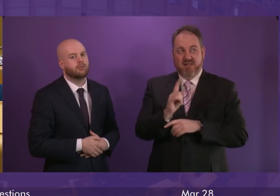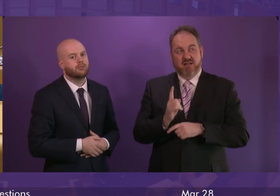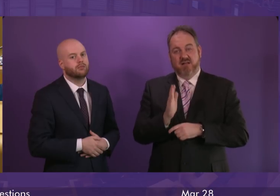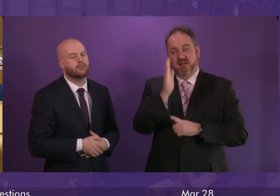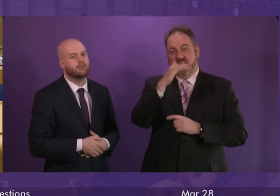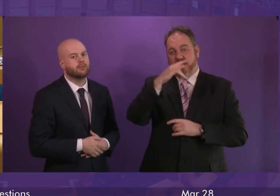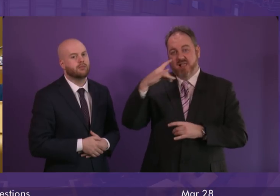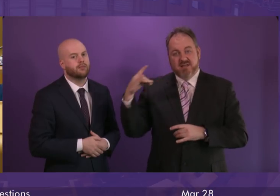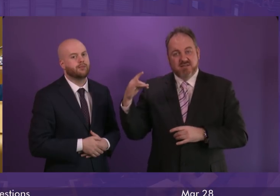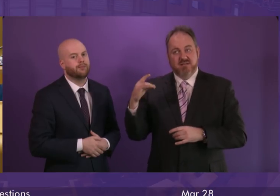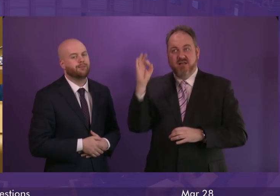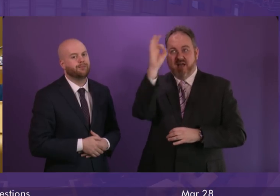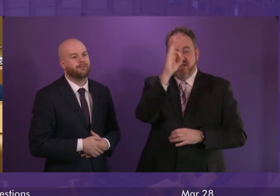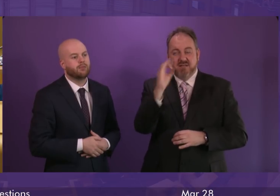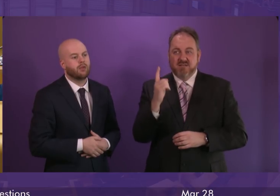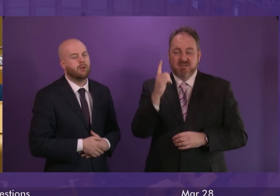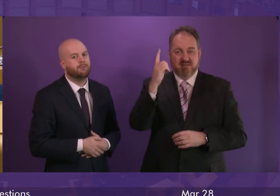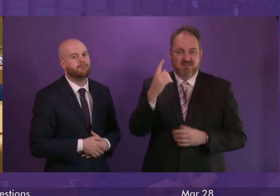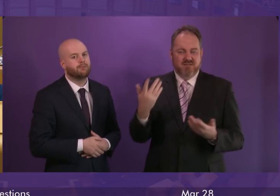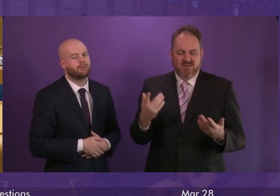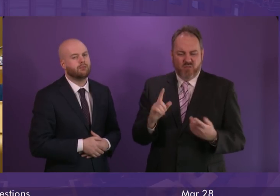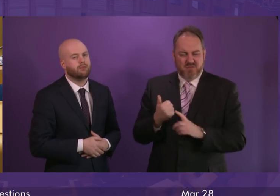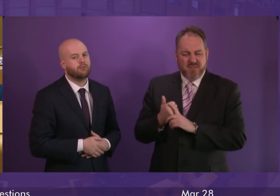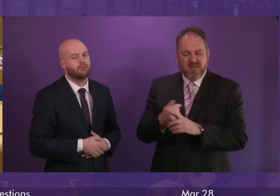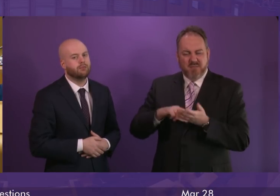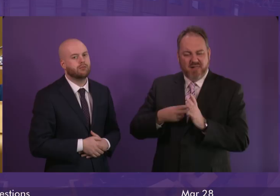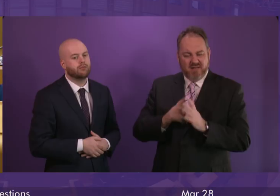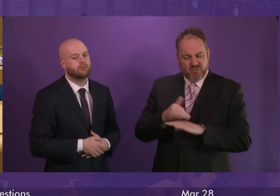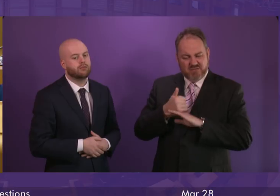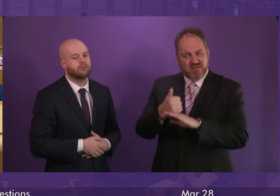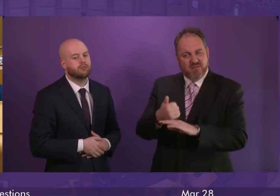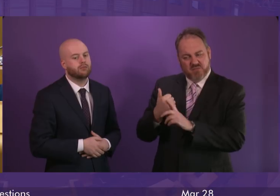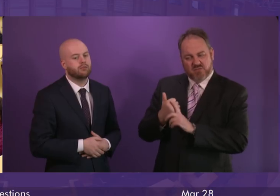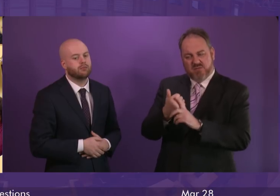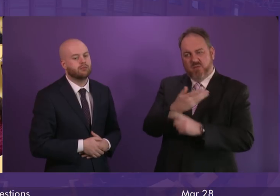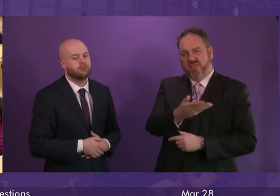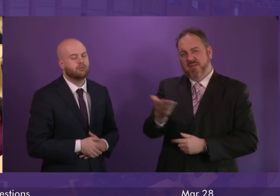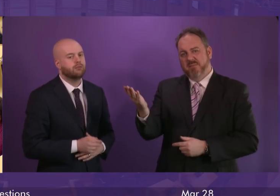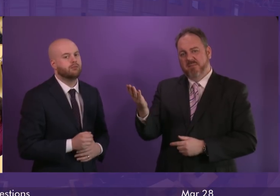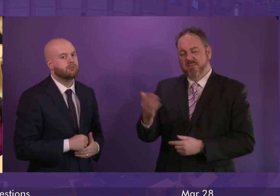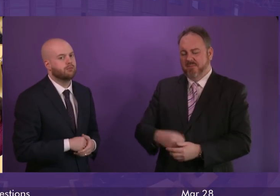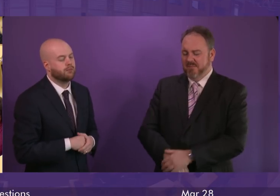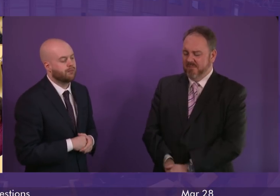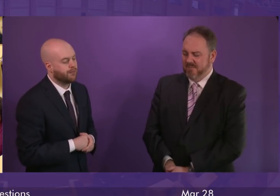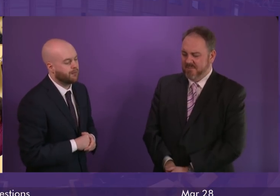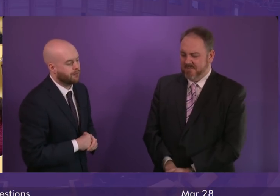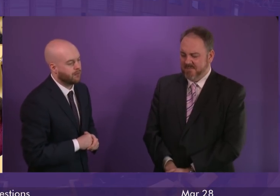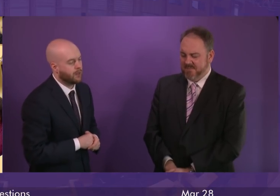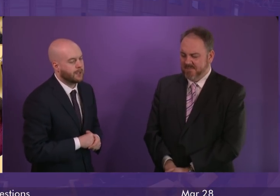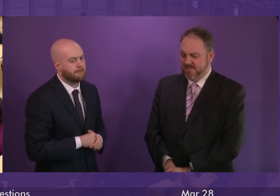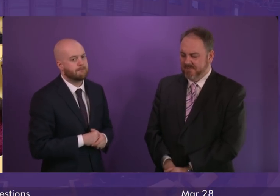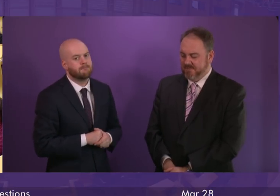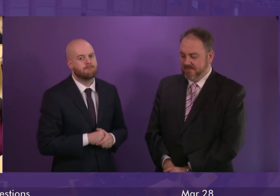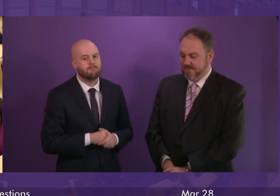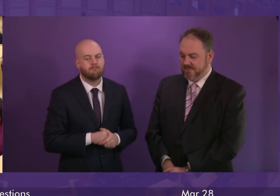can she confirm what contingency plans the Scottish Government have in place to help? First Minister. I